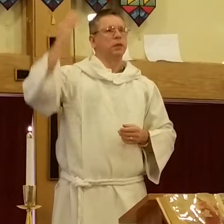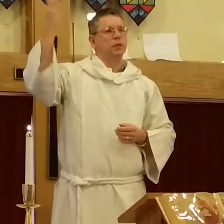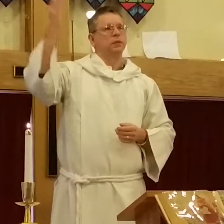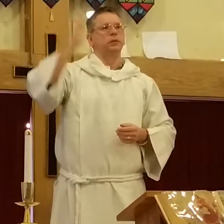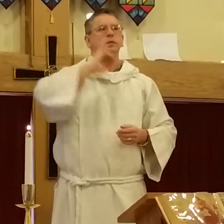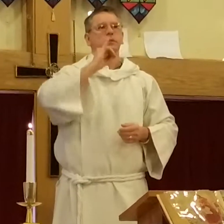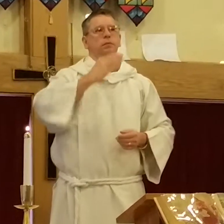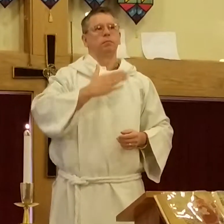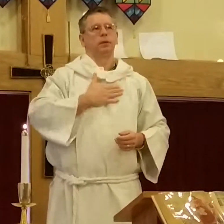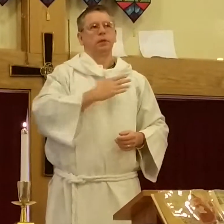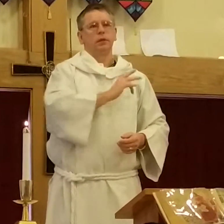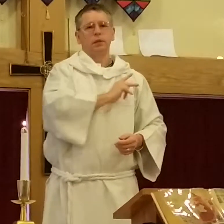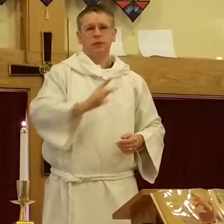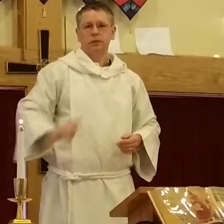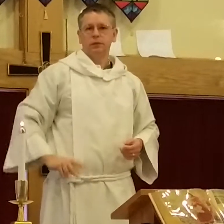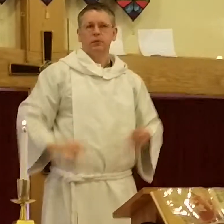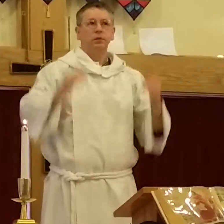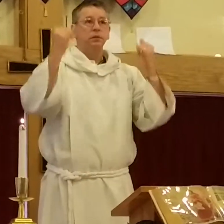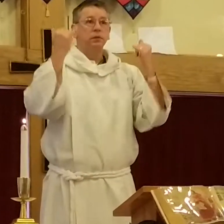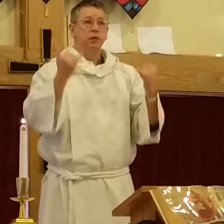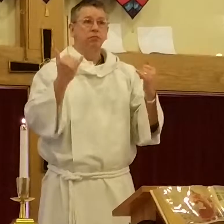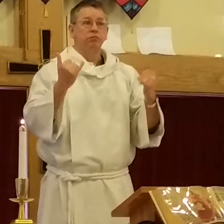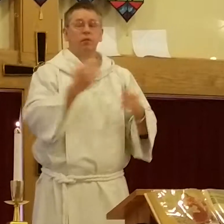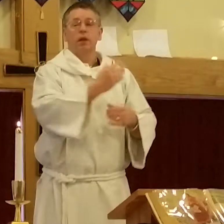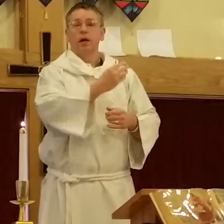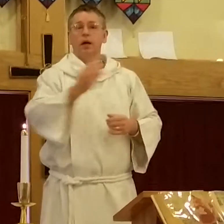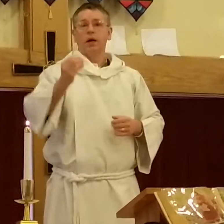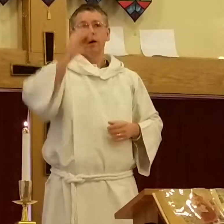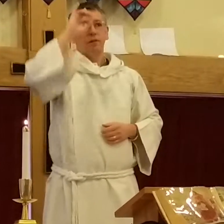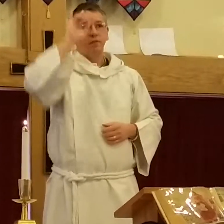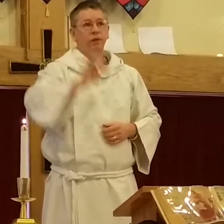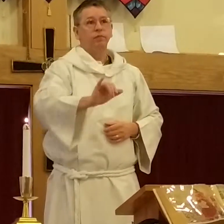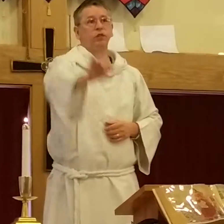He is my King, now and forever.